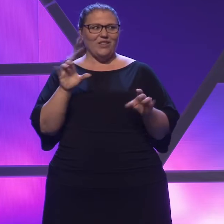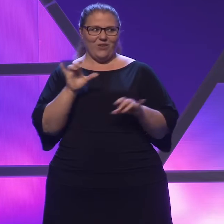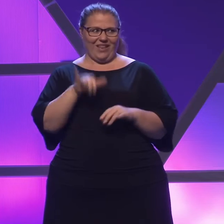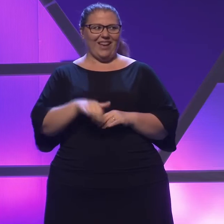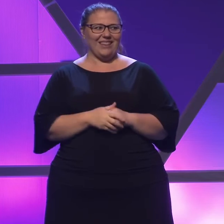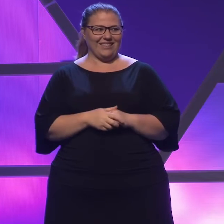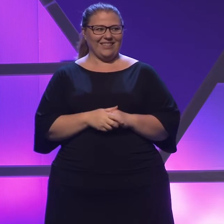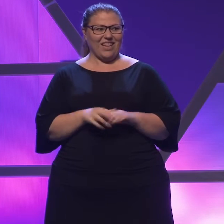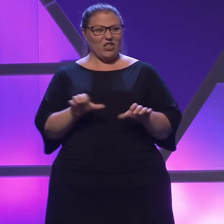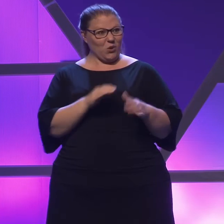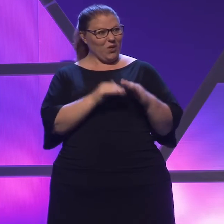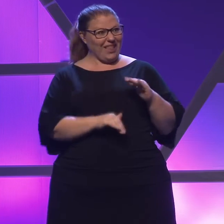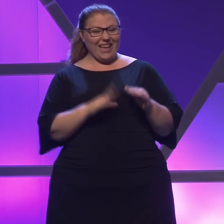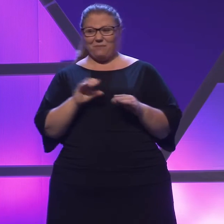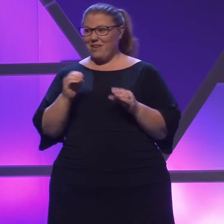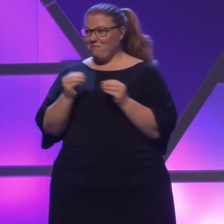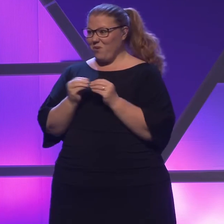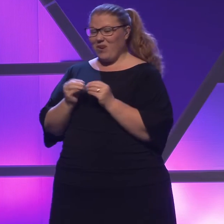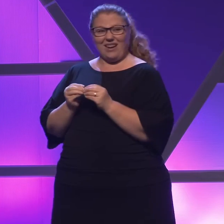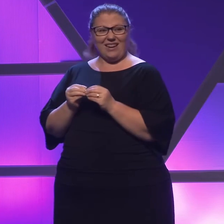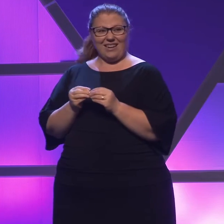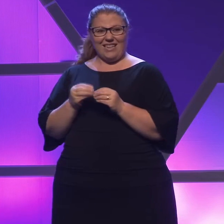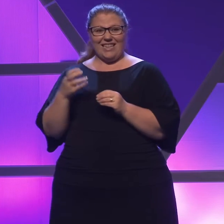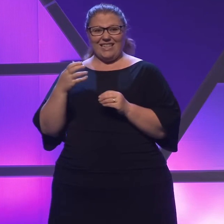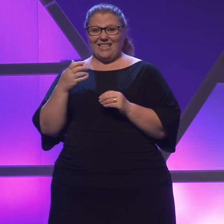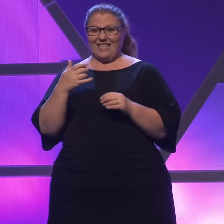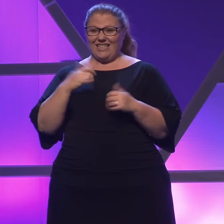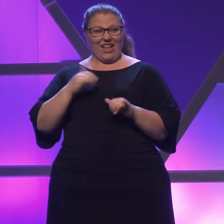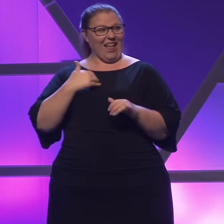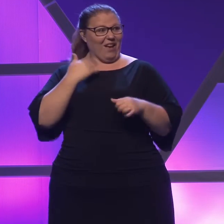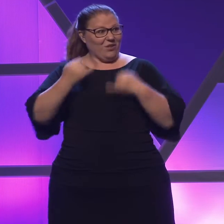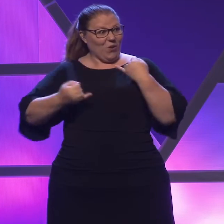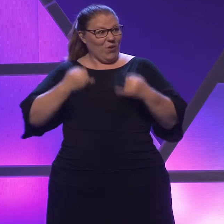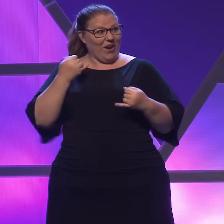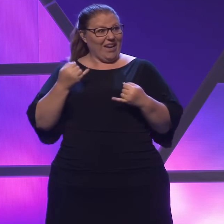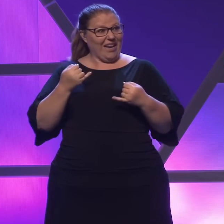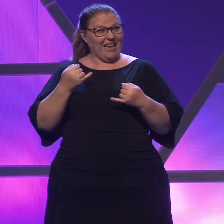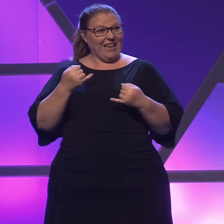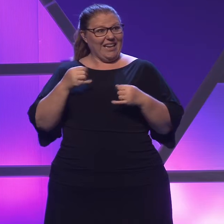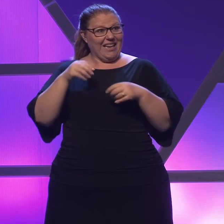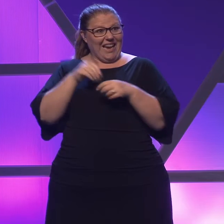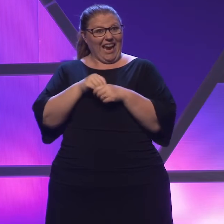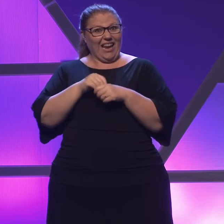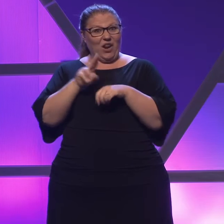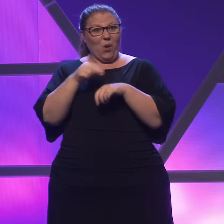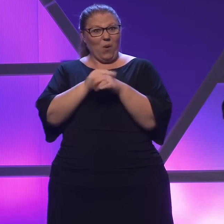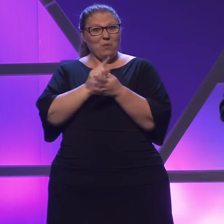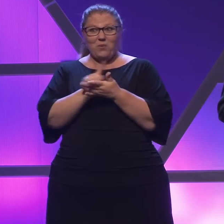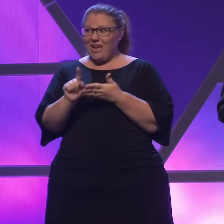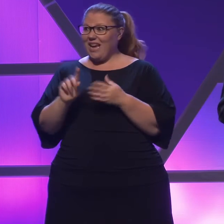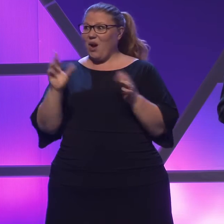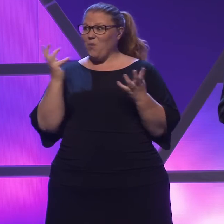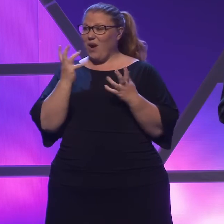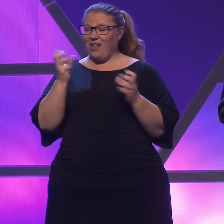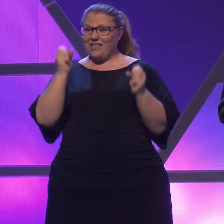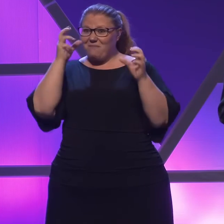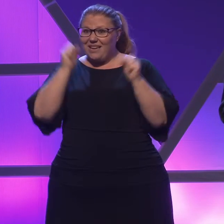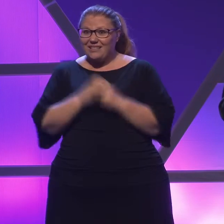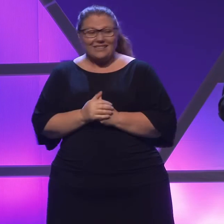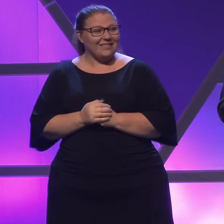Do less, be more, still be joyful in a sensible week? I'm all about that.